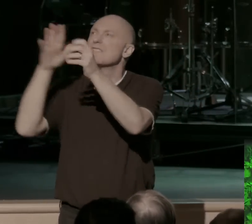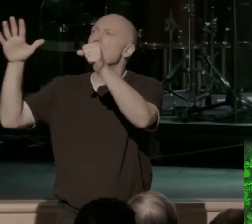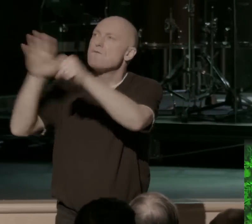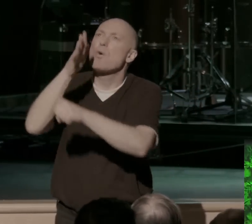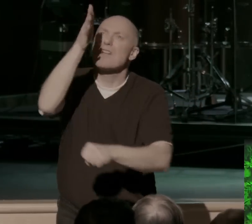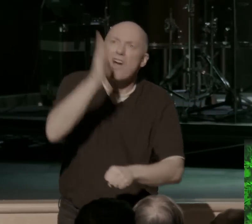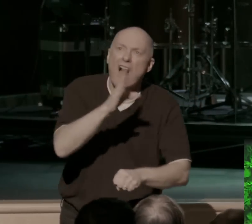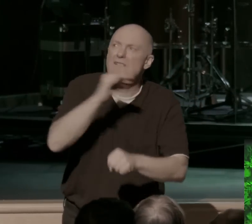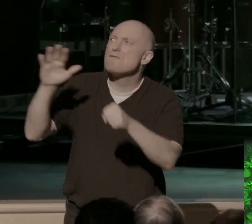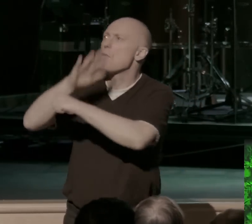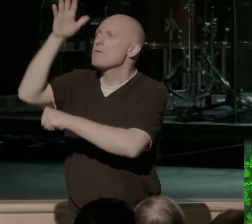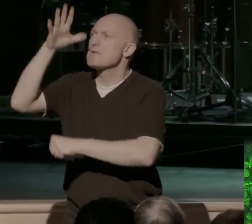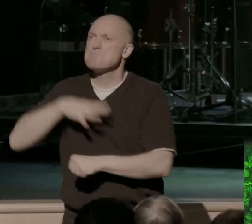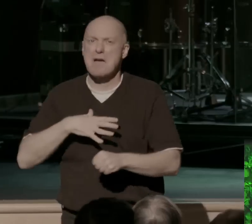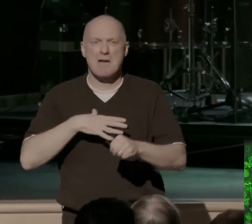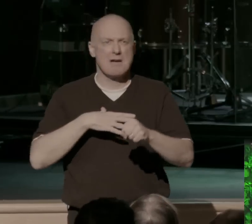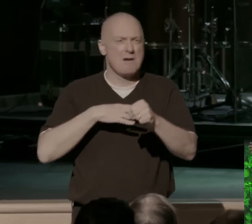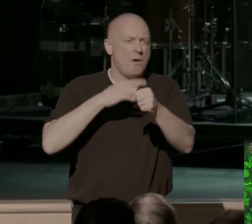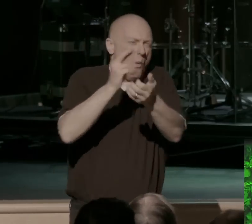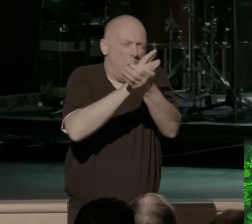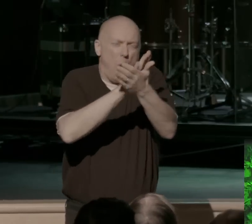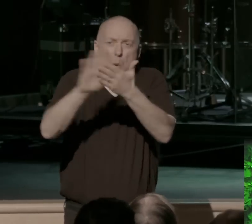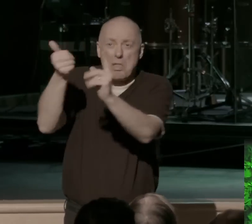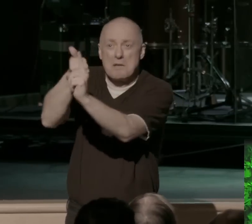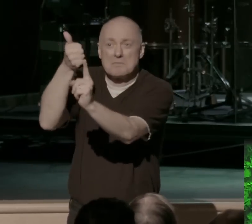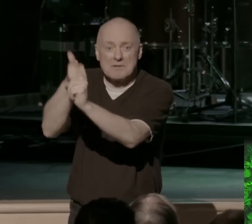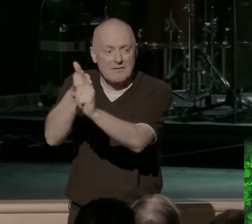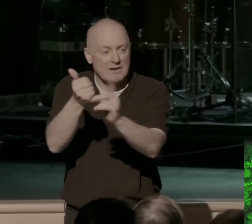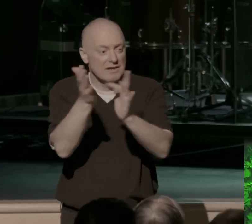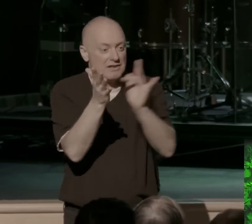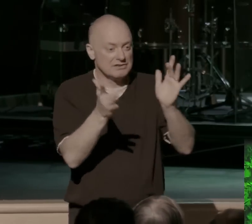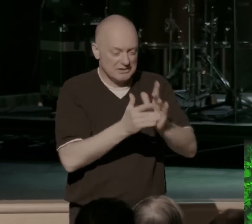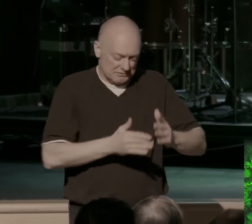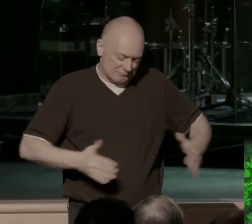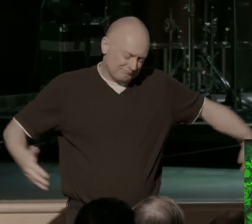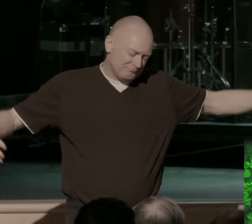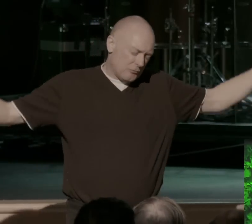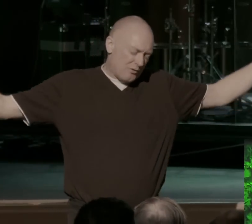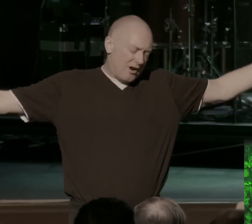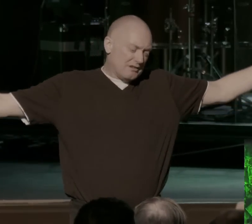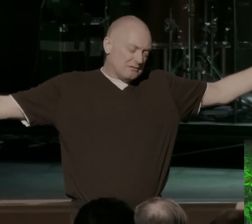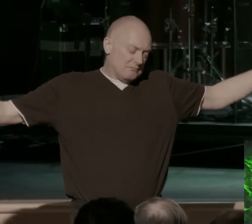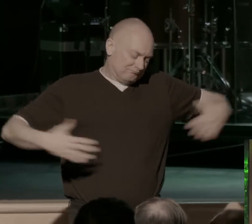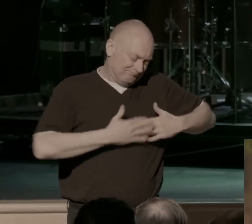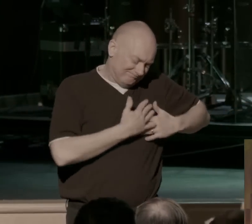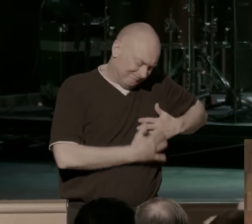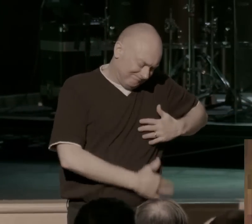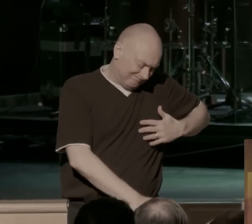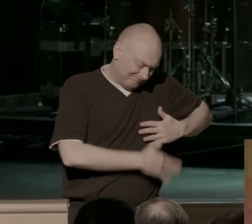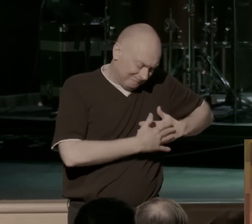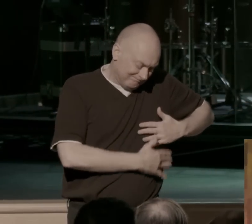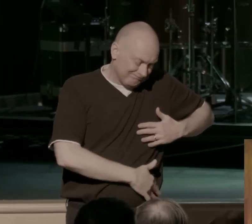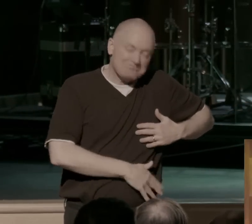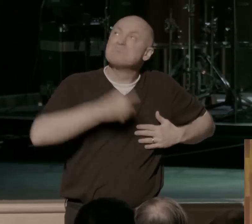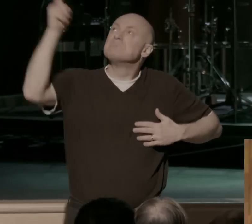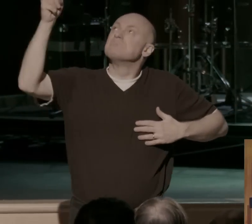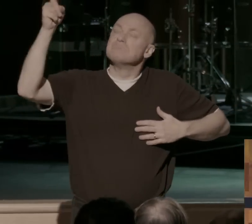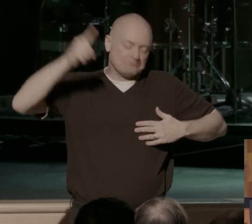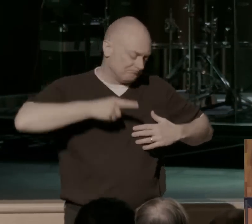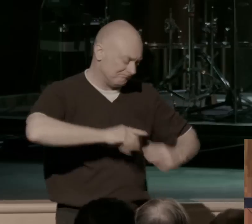and spotless. And on the cross, this lamb of God sheds his blood, satisfies God's wrath, saves our souls. And this all